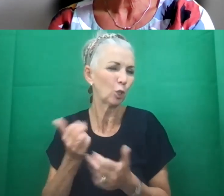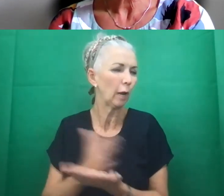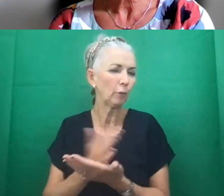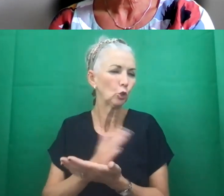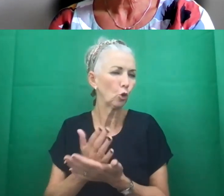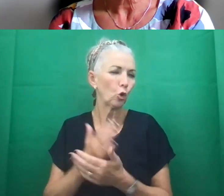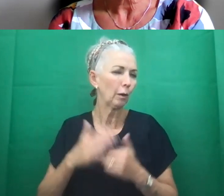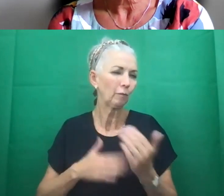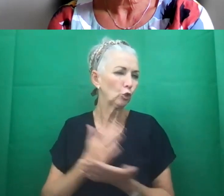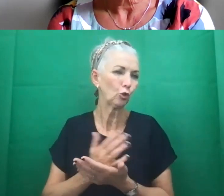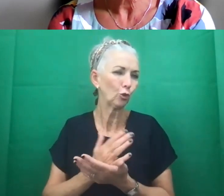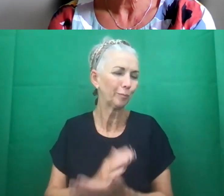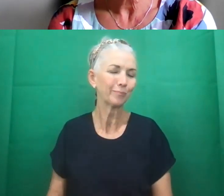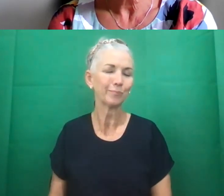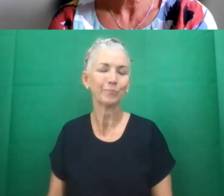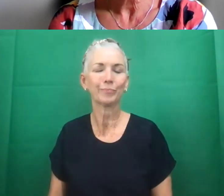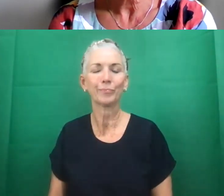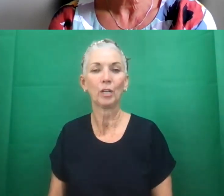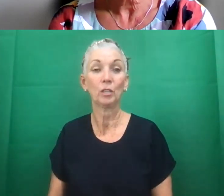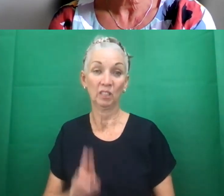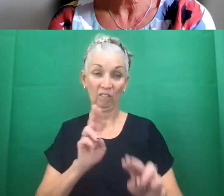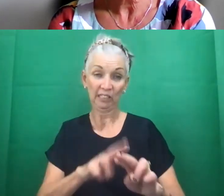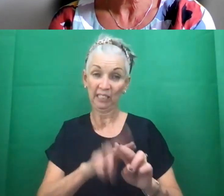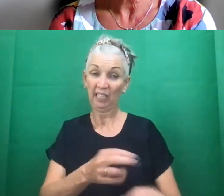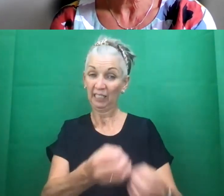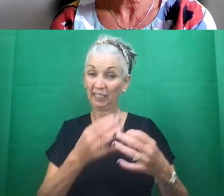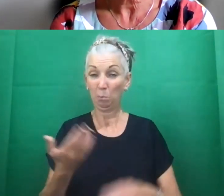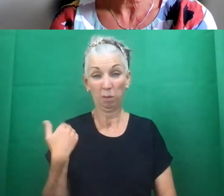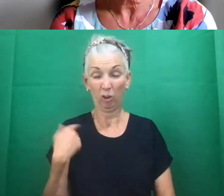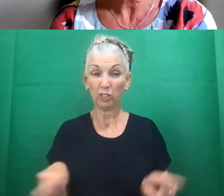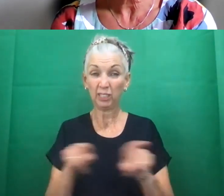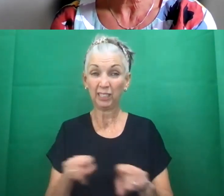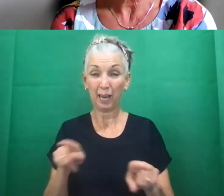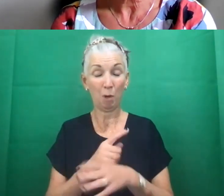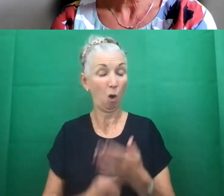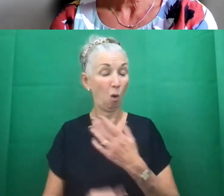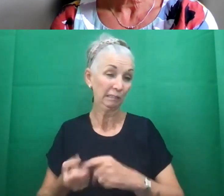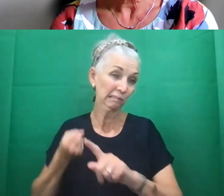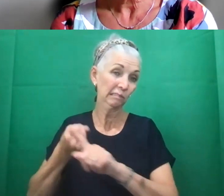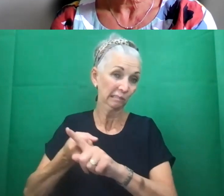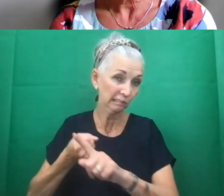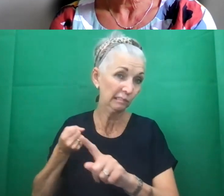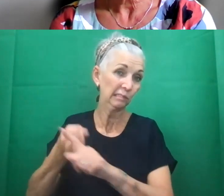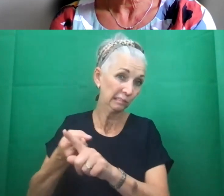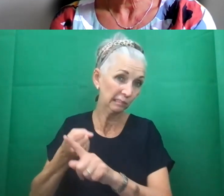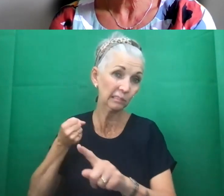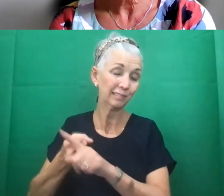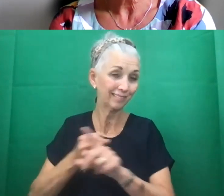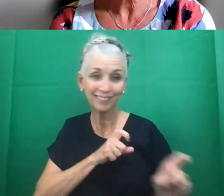And, you know, as Fazilo has said earlier, all we can do is keep plugging away at changing